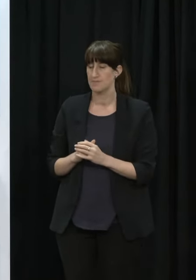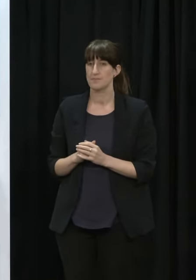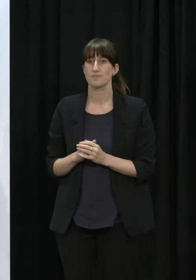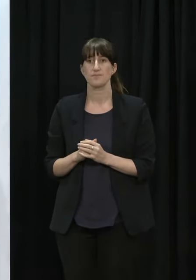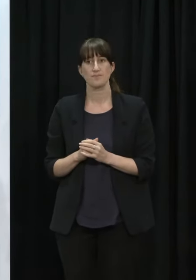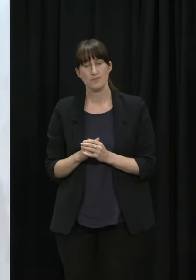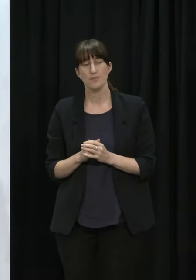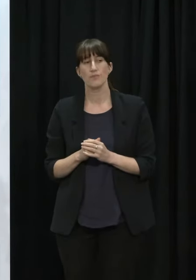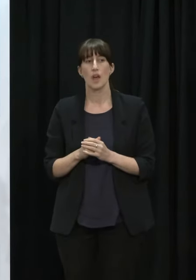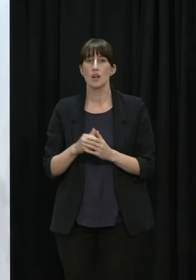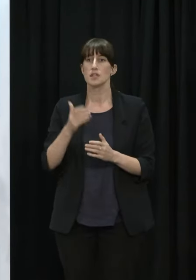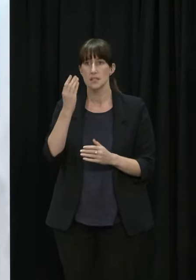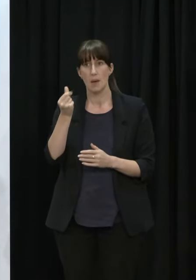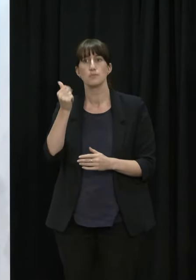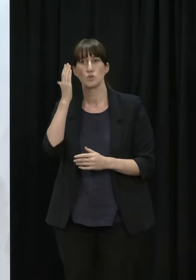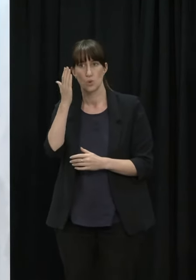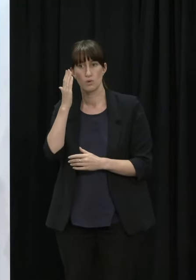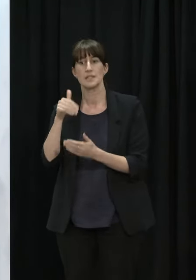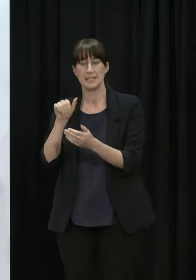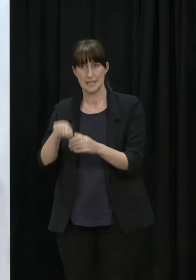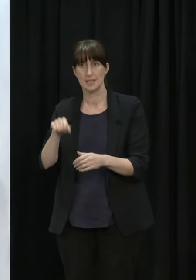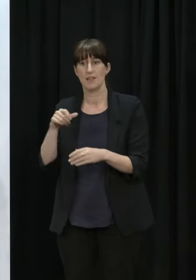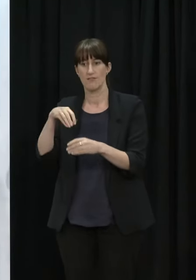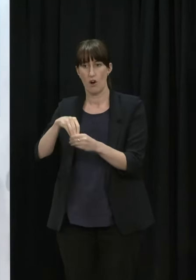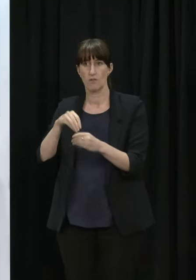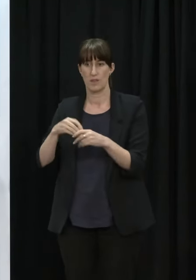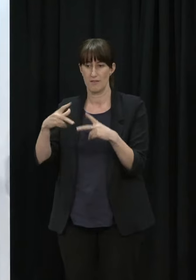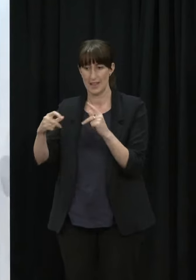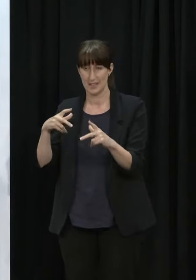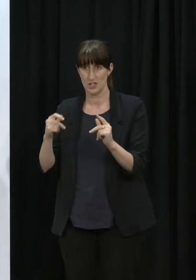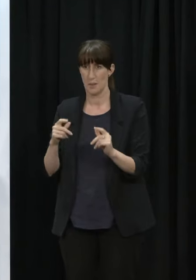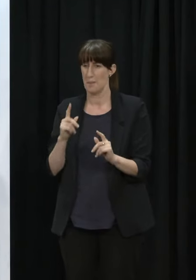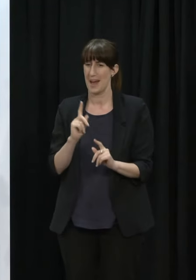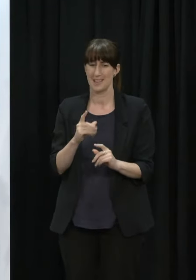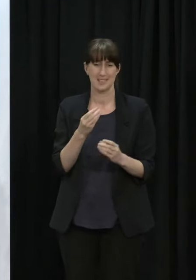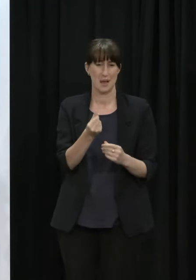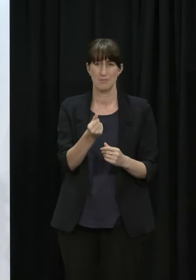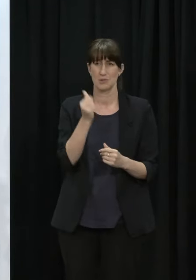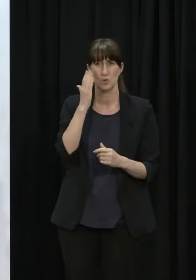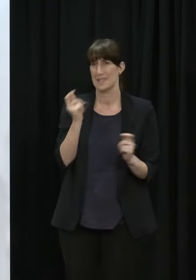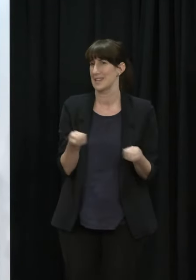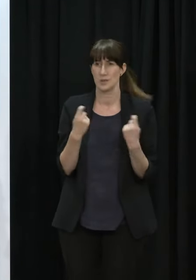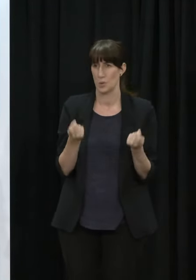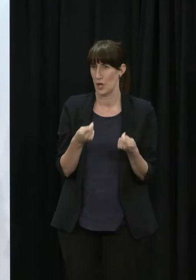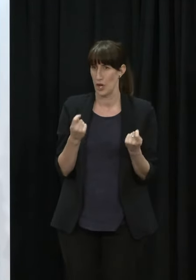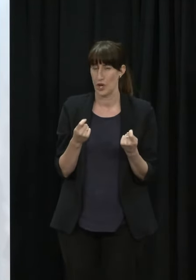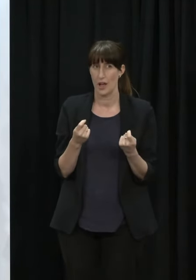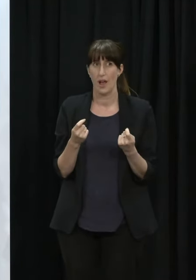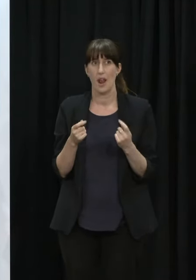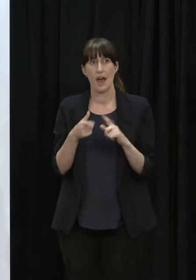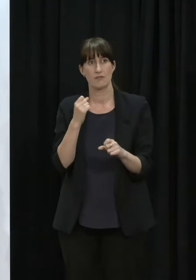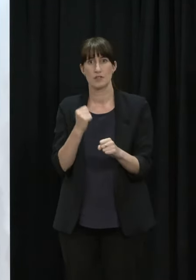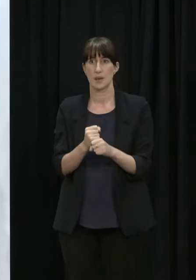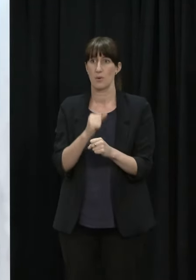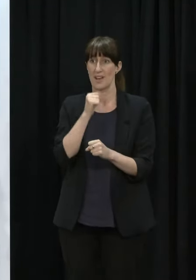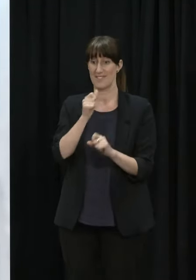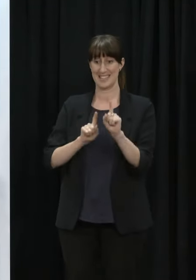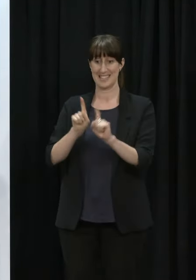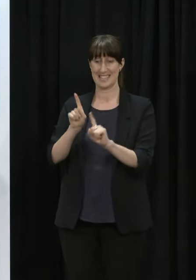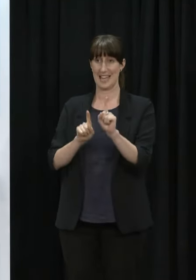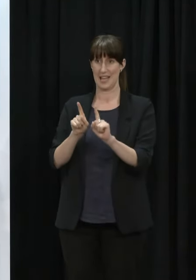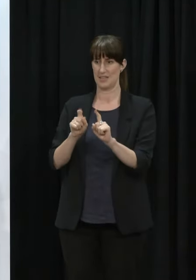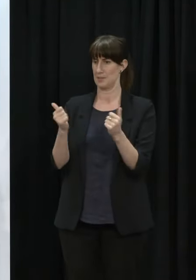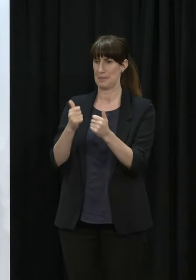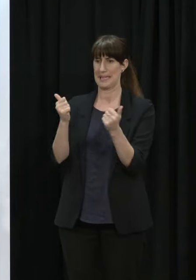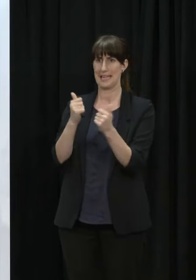every school because in some schools that wouldn't make any sense if you're in a highly urban area where there's vaccination clinics everywhere and it's not hard to get